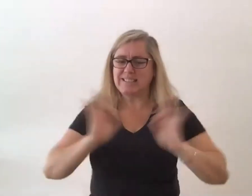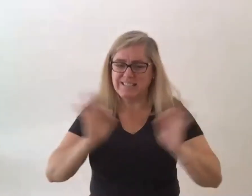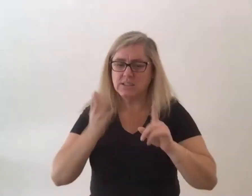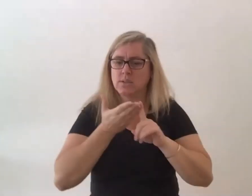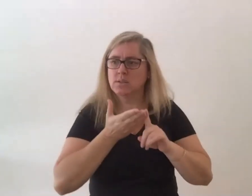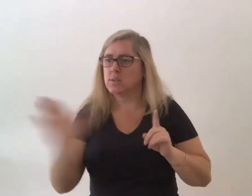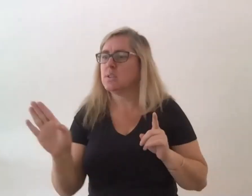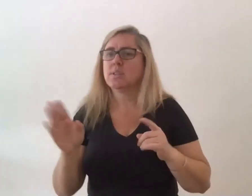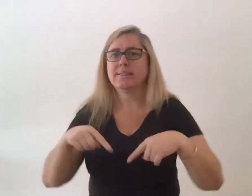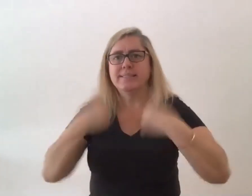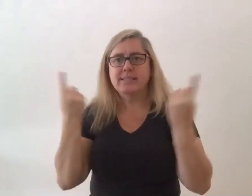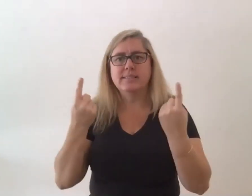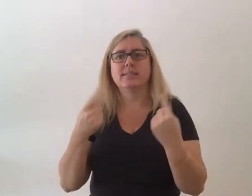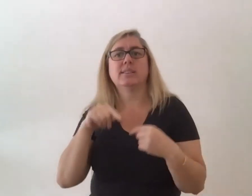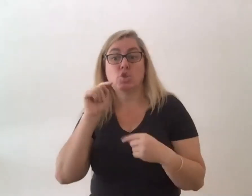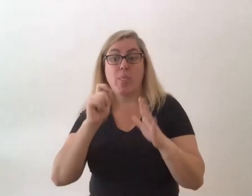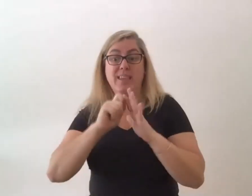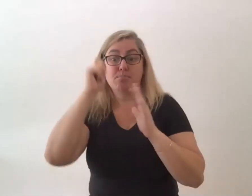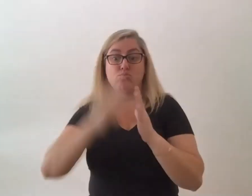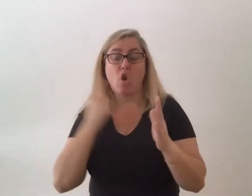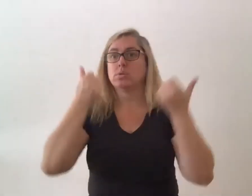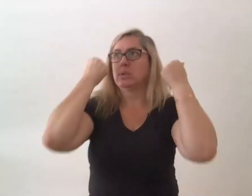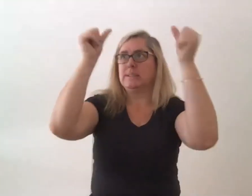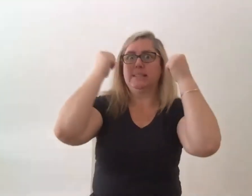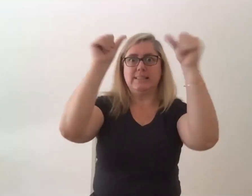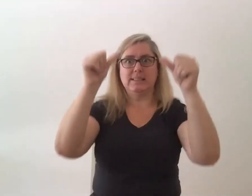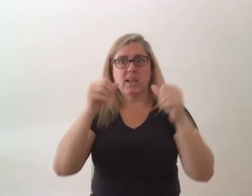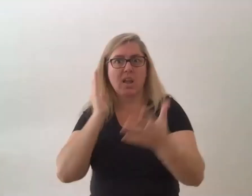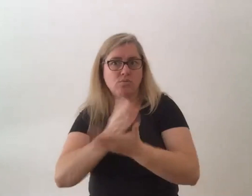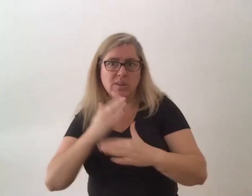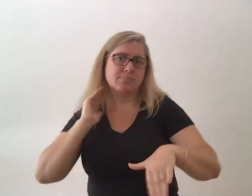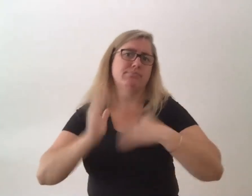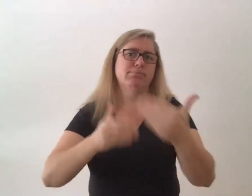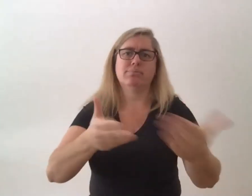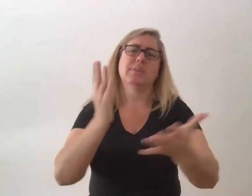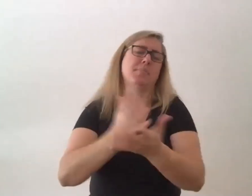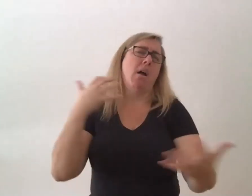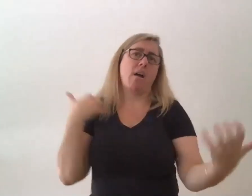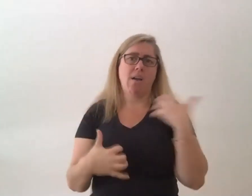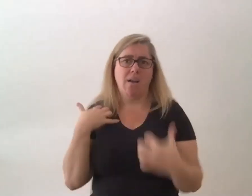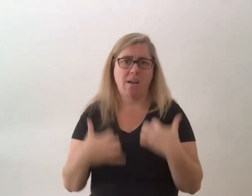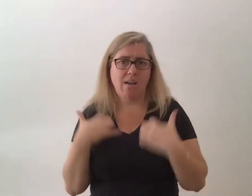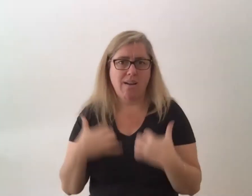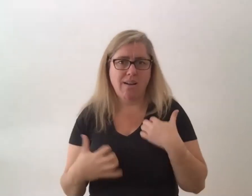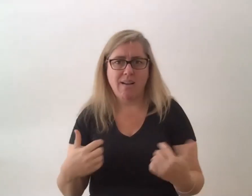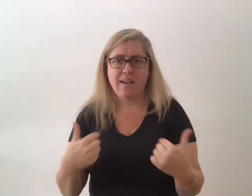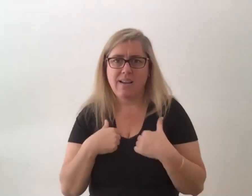this project has succeeded and it's succeeding well i'm wrapped so great and